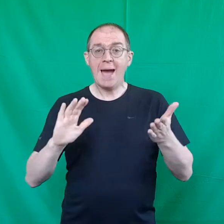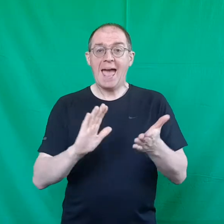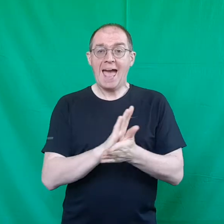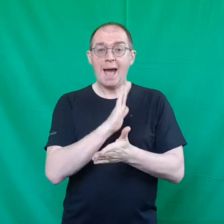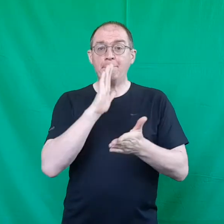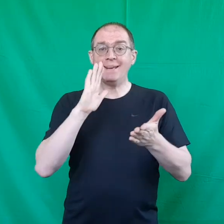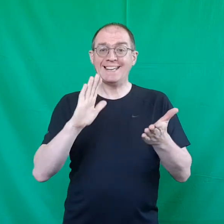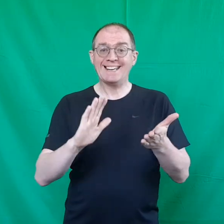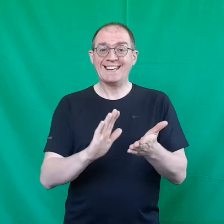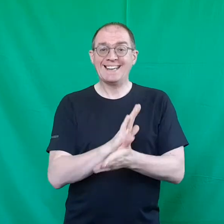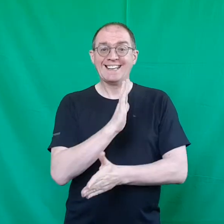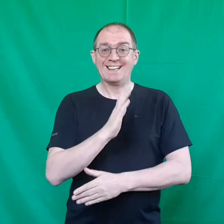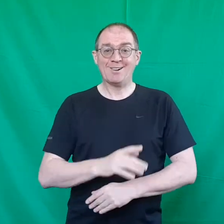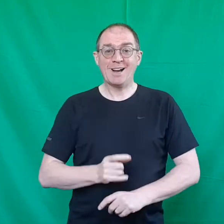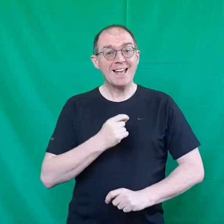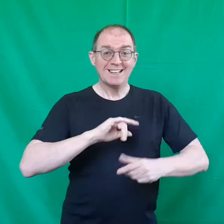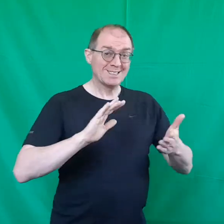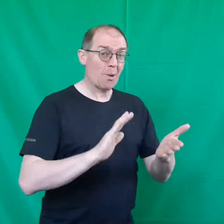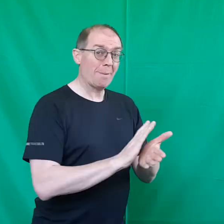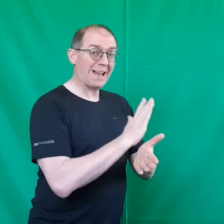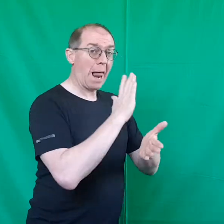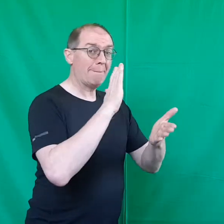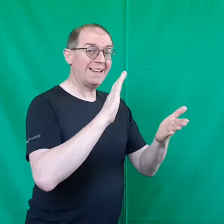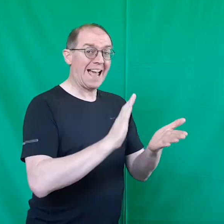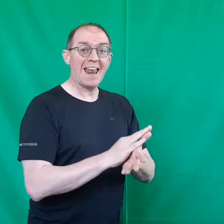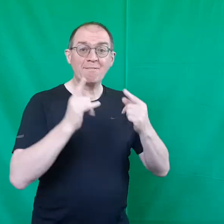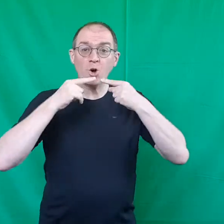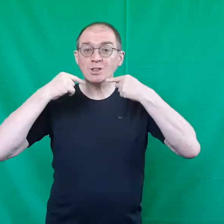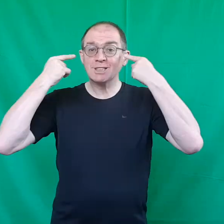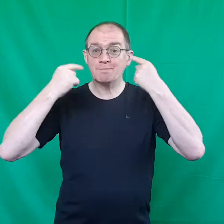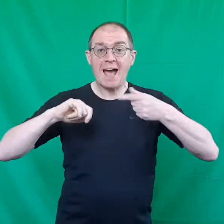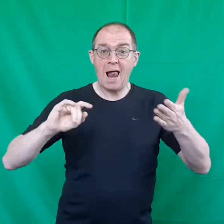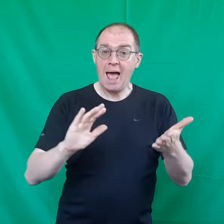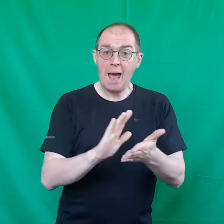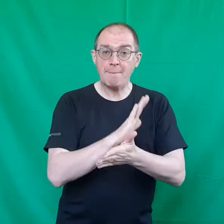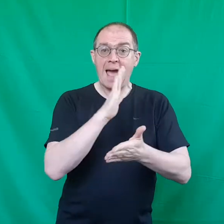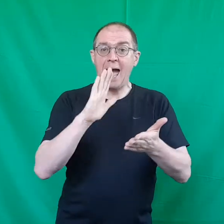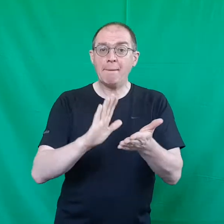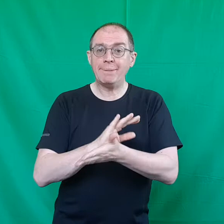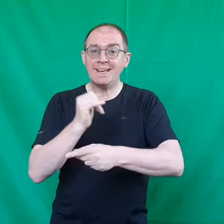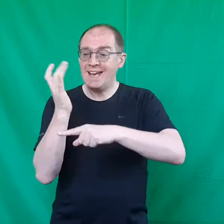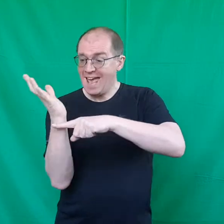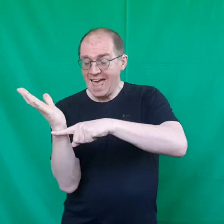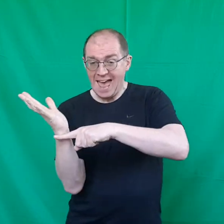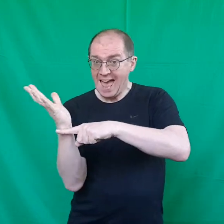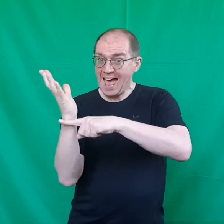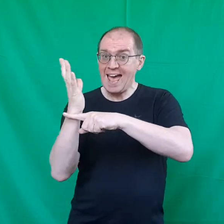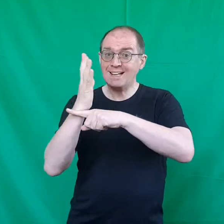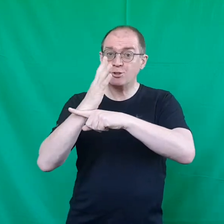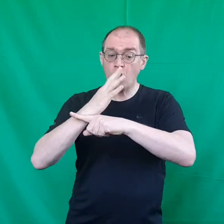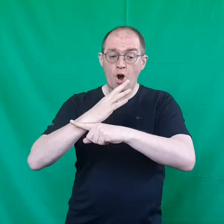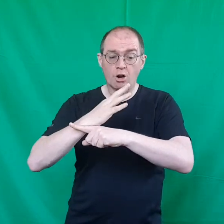happy okay so capping and I've got a smile I'm a happy hedgehog